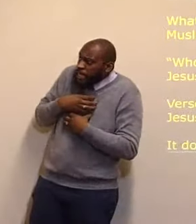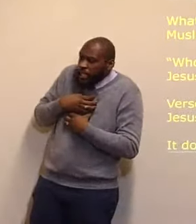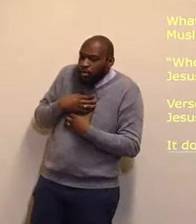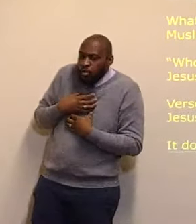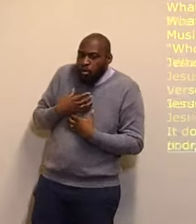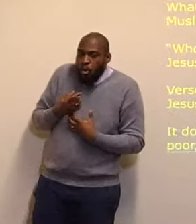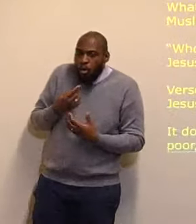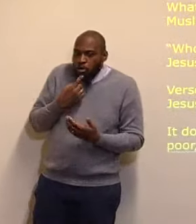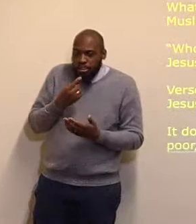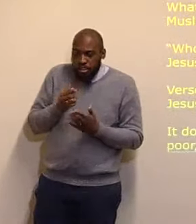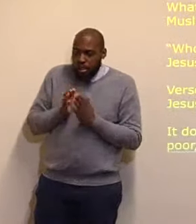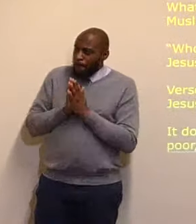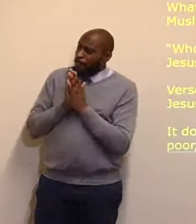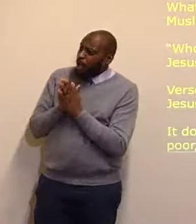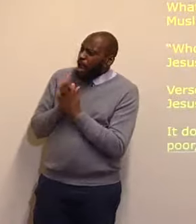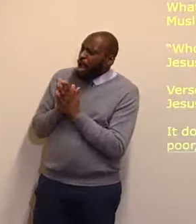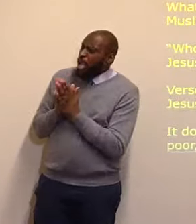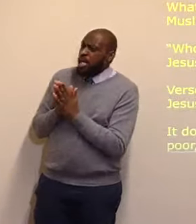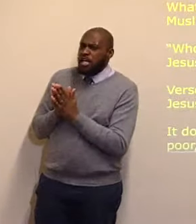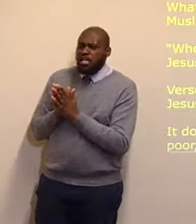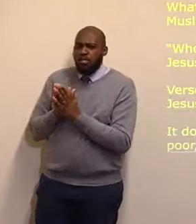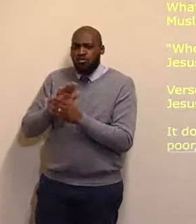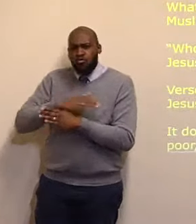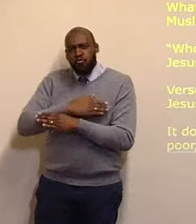but believe, or you may ask, what is to believe,